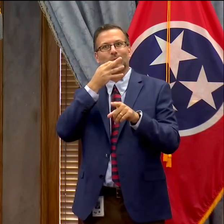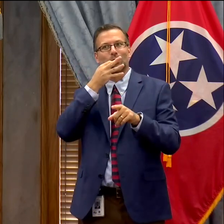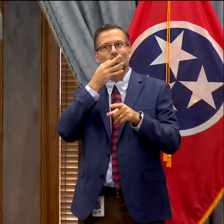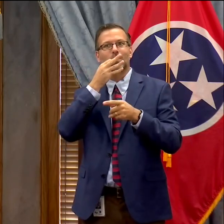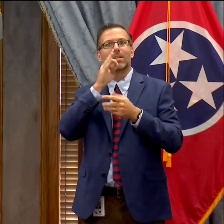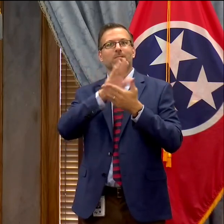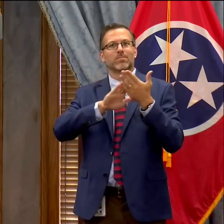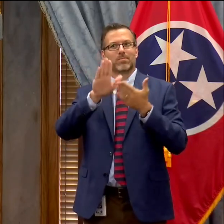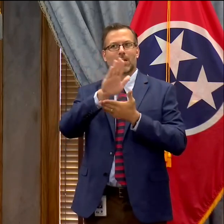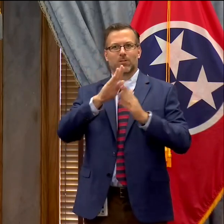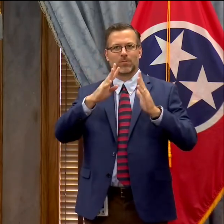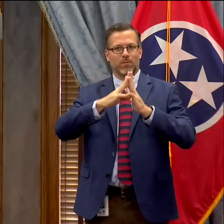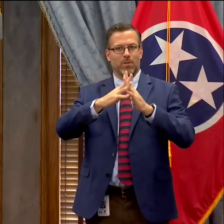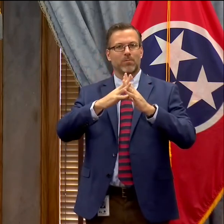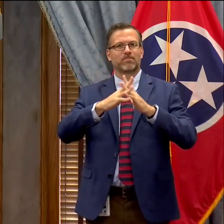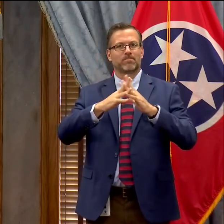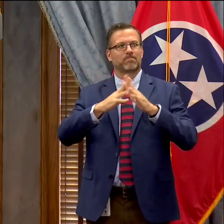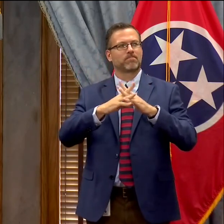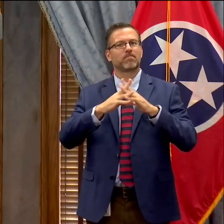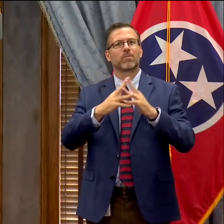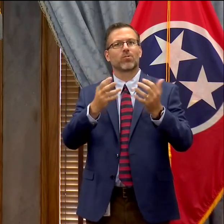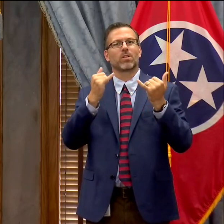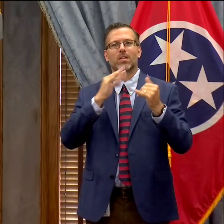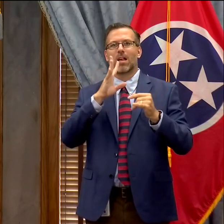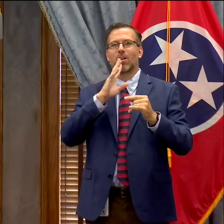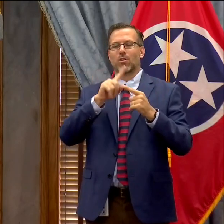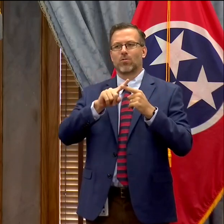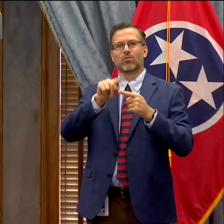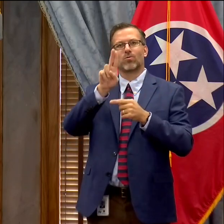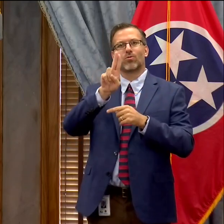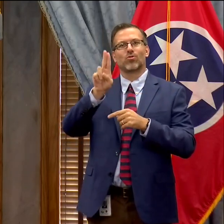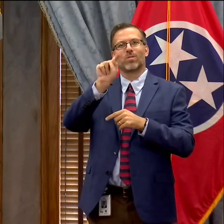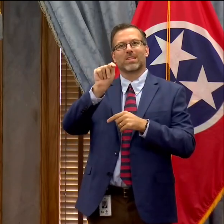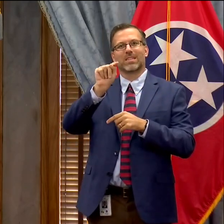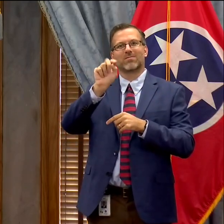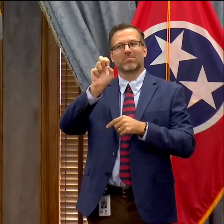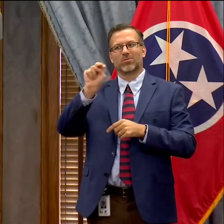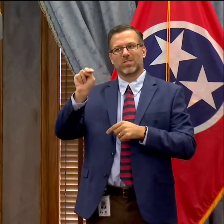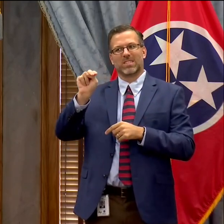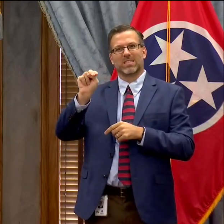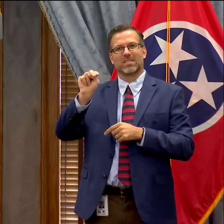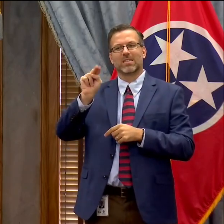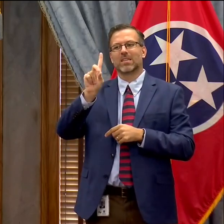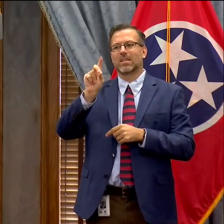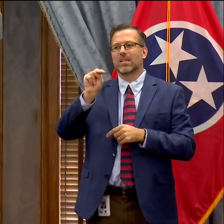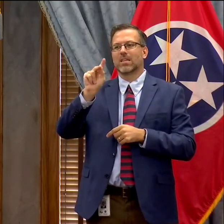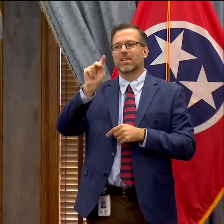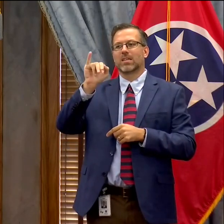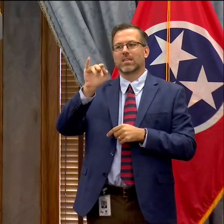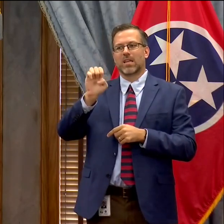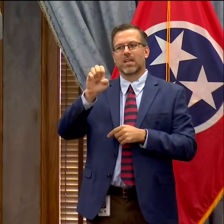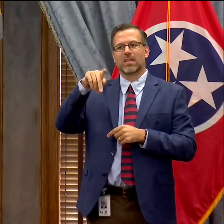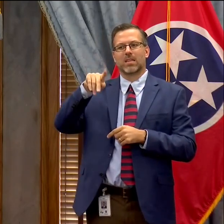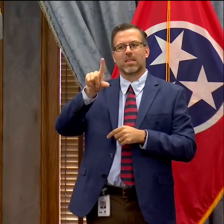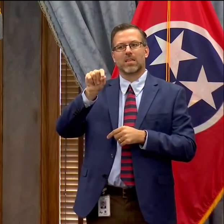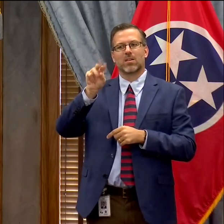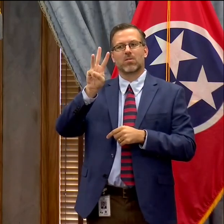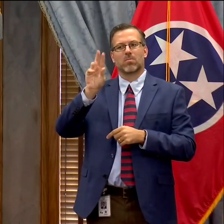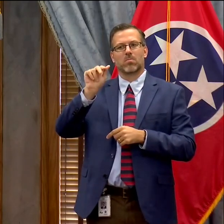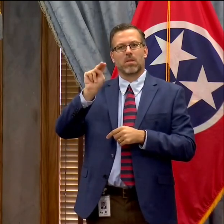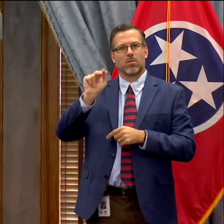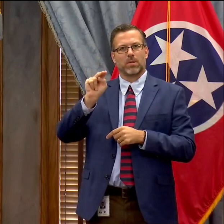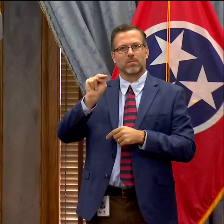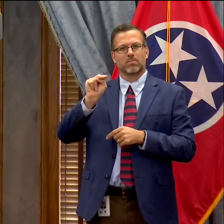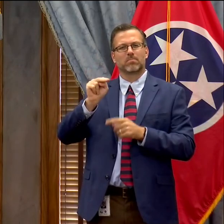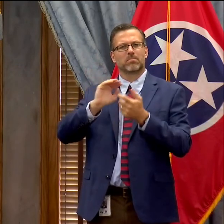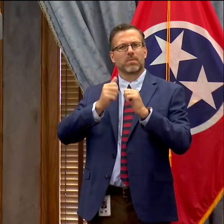conversation yesterday with the University of Tennessee Chancellor, Dondi Plowman, about the steps the university has taken to